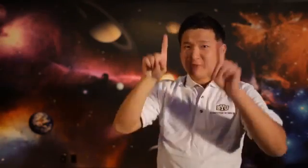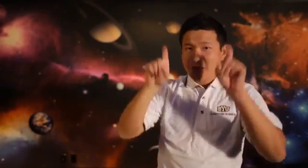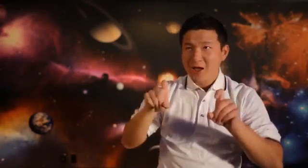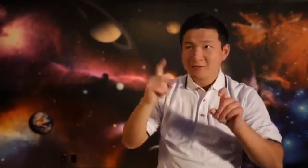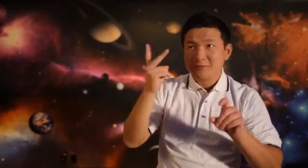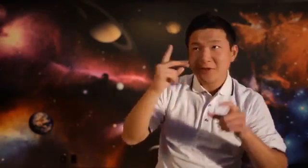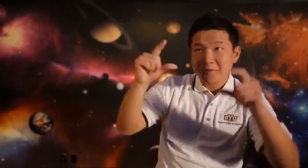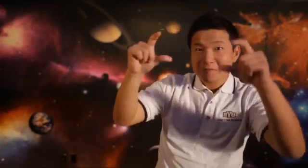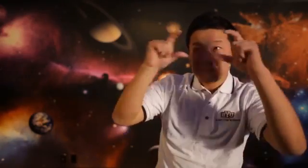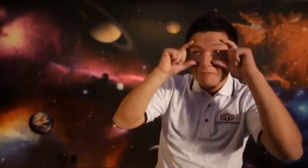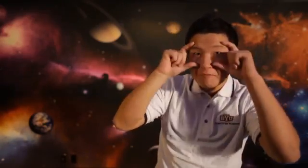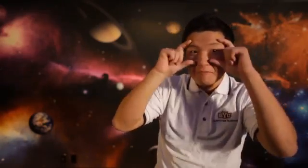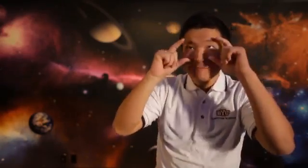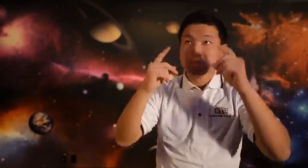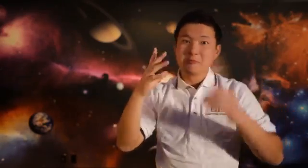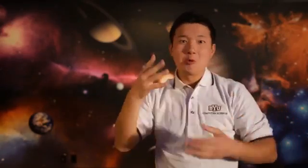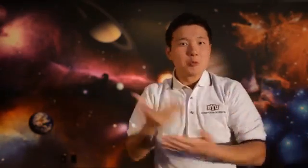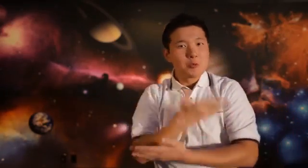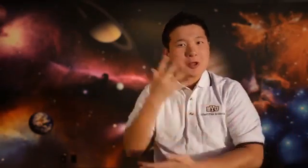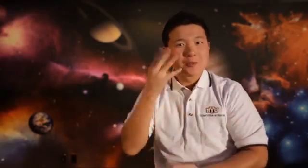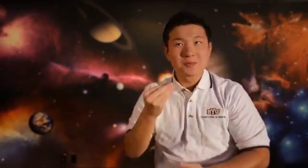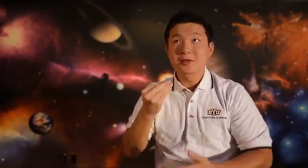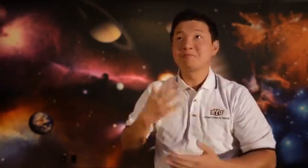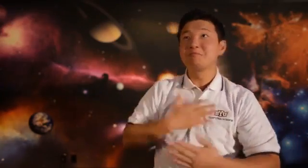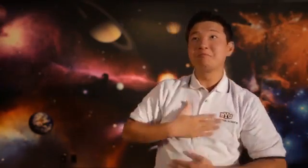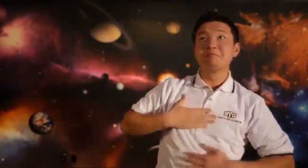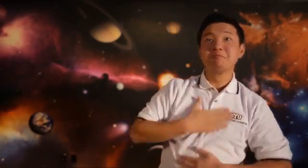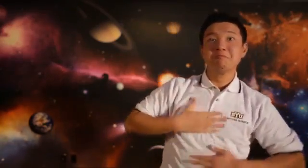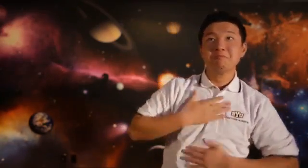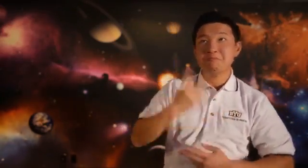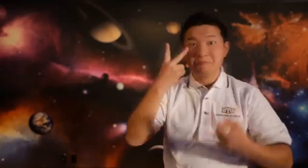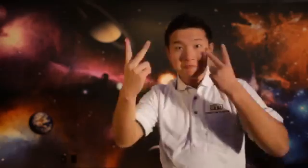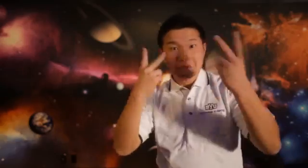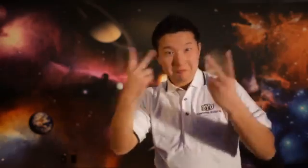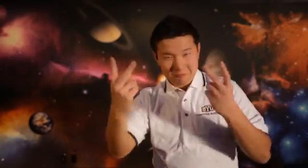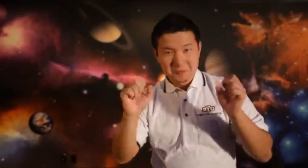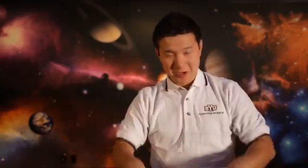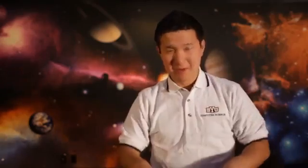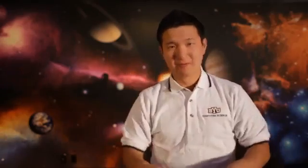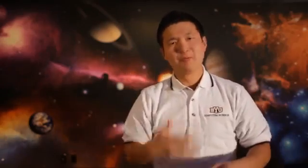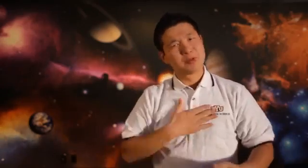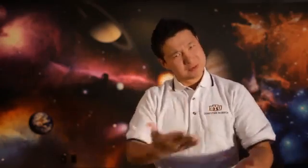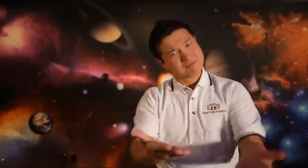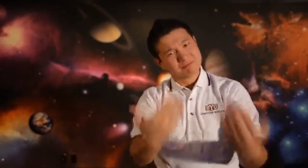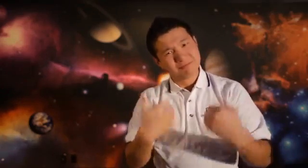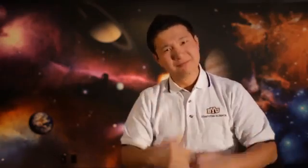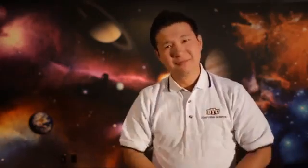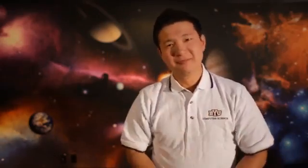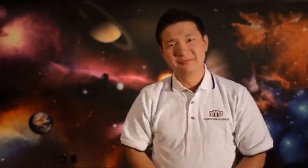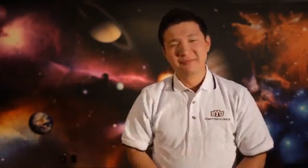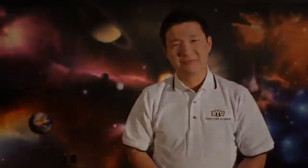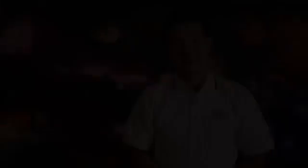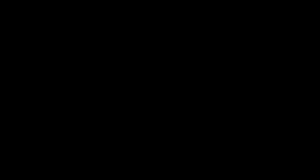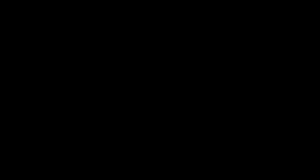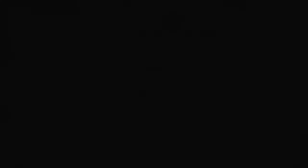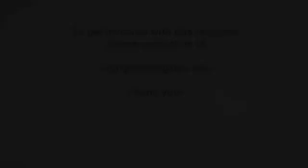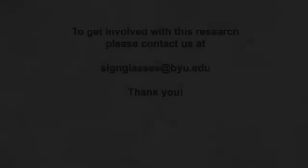Our glass is available for the deaf, so don't hesitate to get involved.